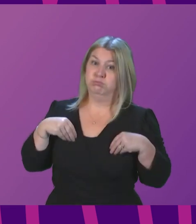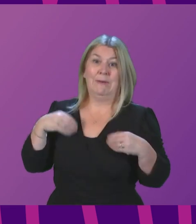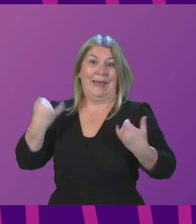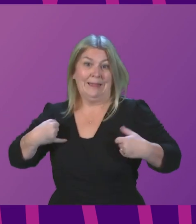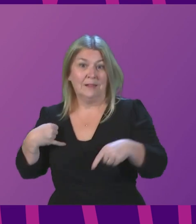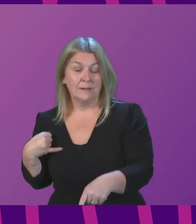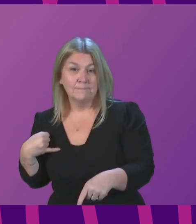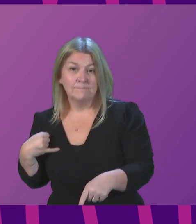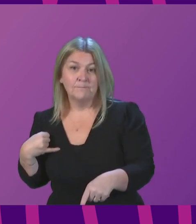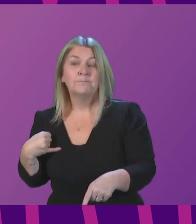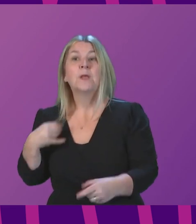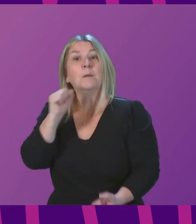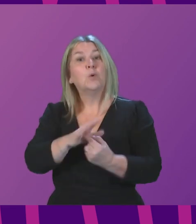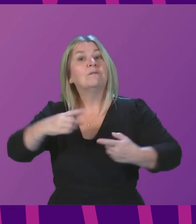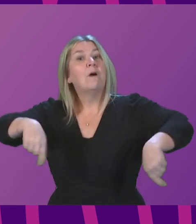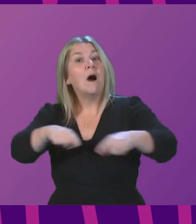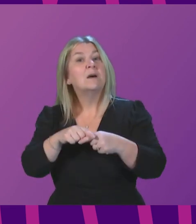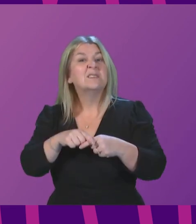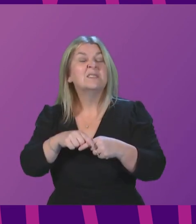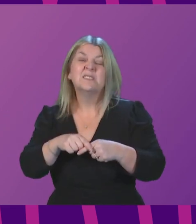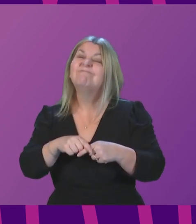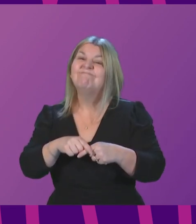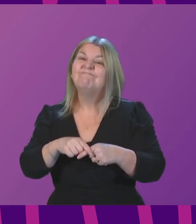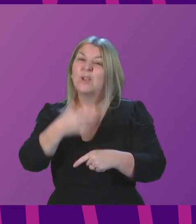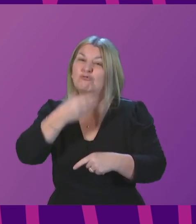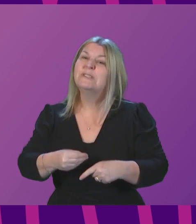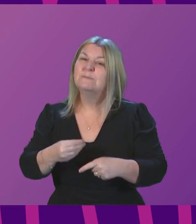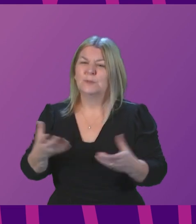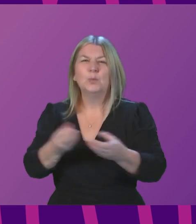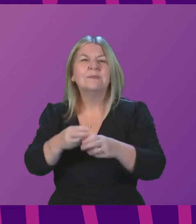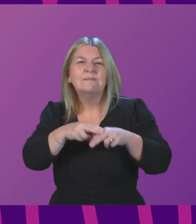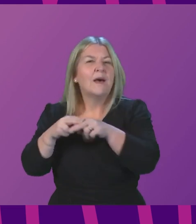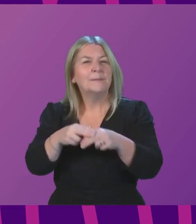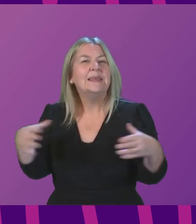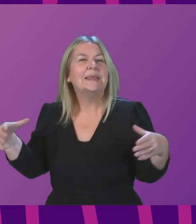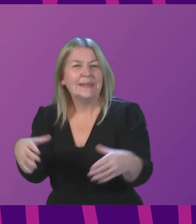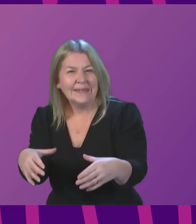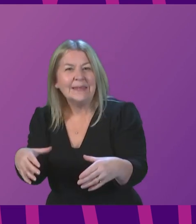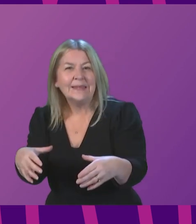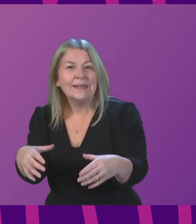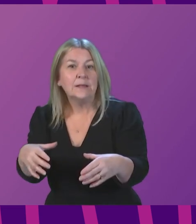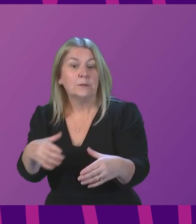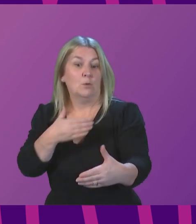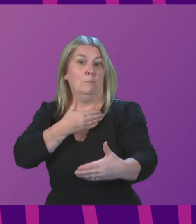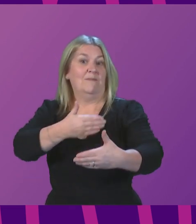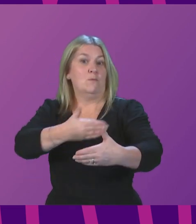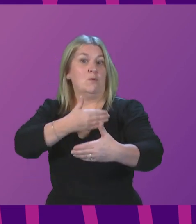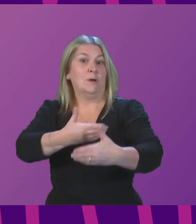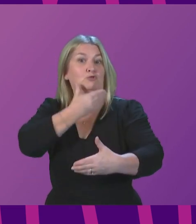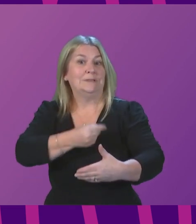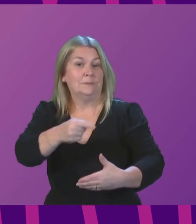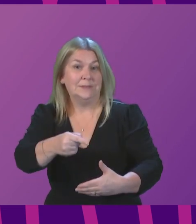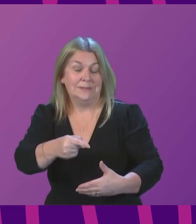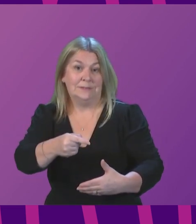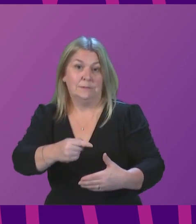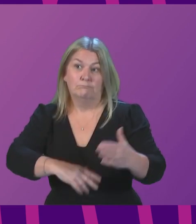most of us over the next couple of weeks is having time with our families at Christmas. Every interaction we have before then increases the risk of us getting